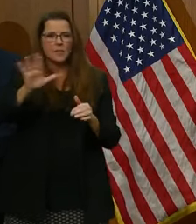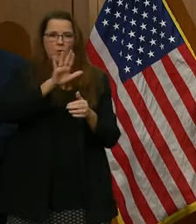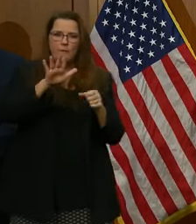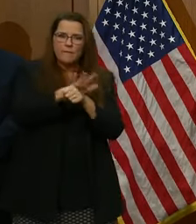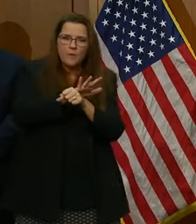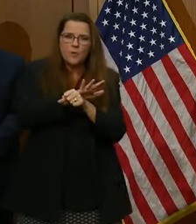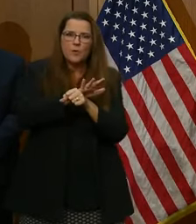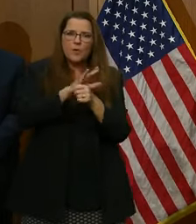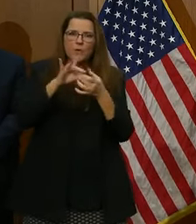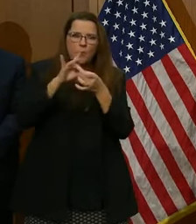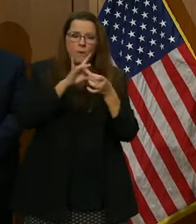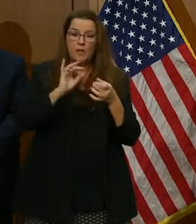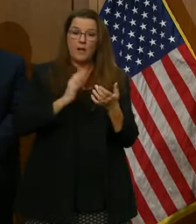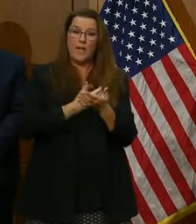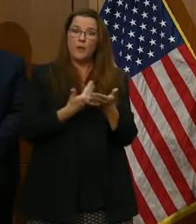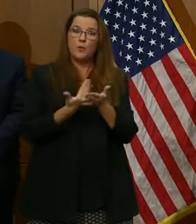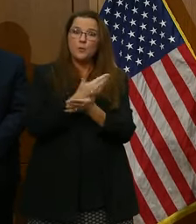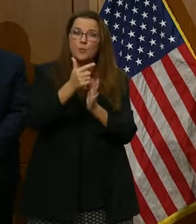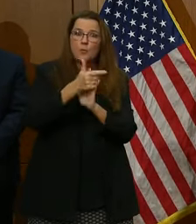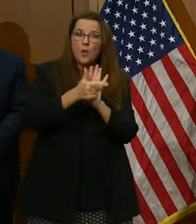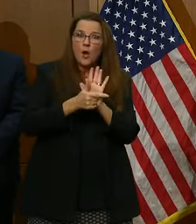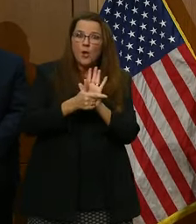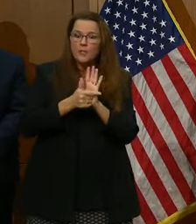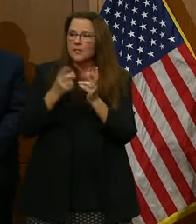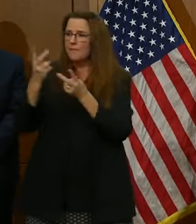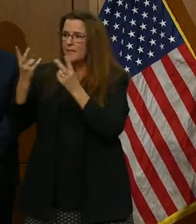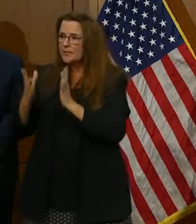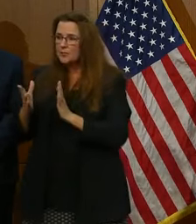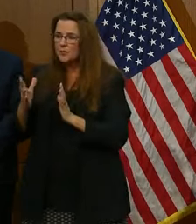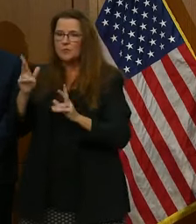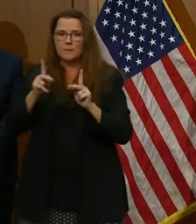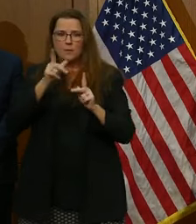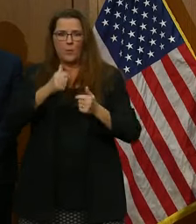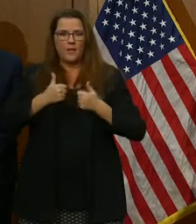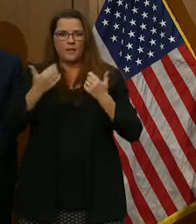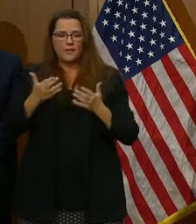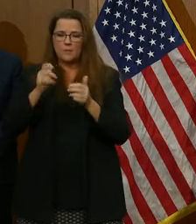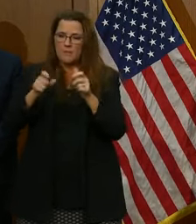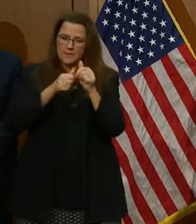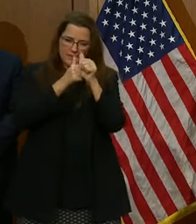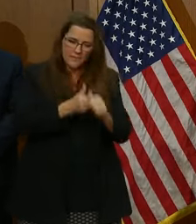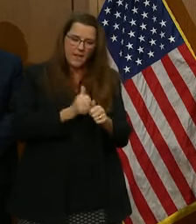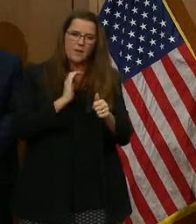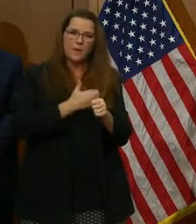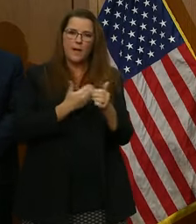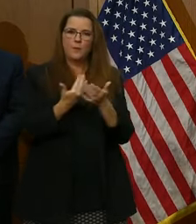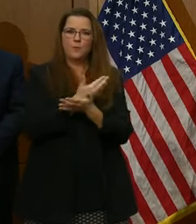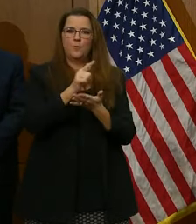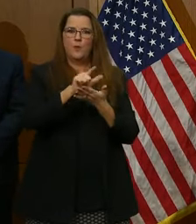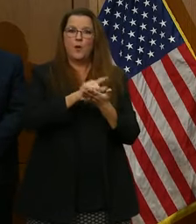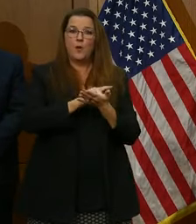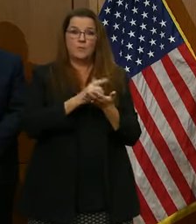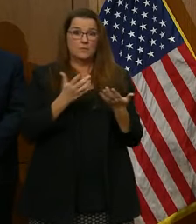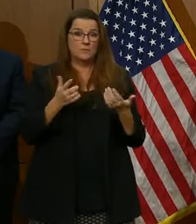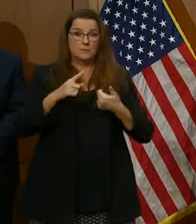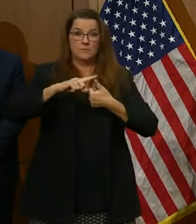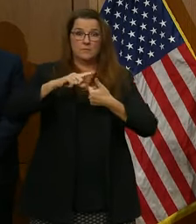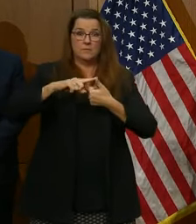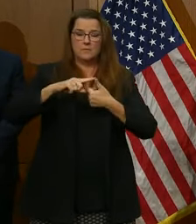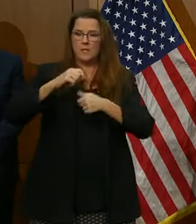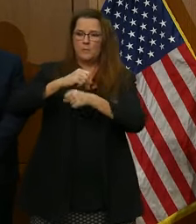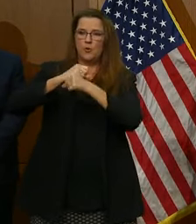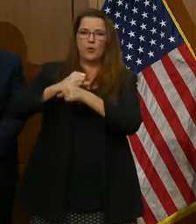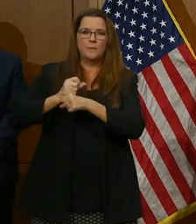new laws. We expect visitors and residents alike to obey our new laws, one of which prohibits